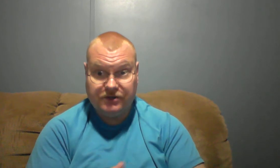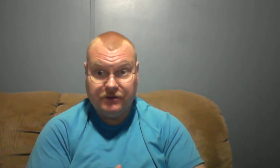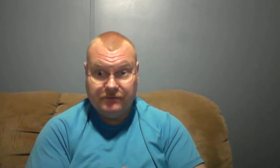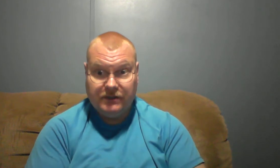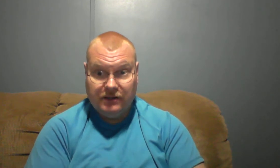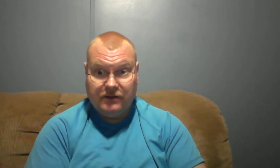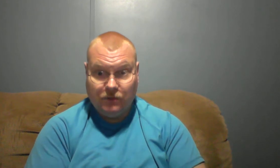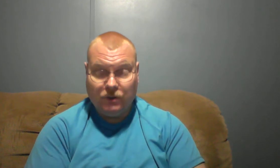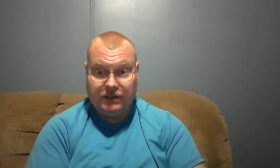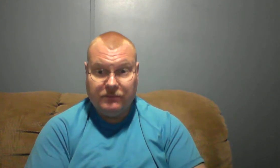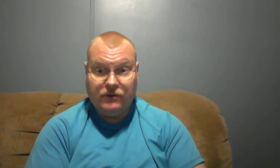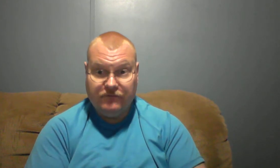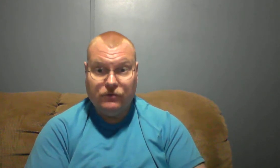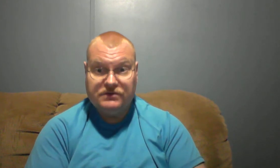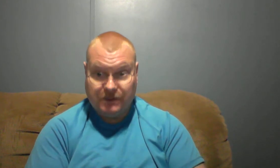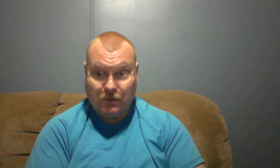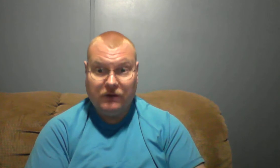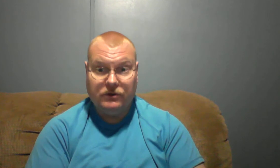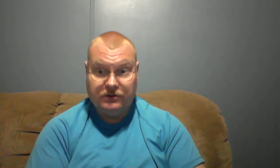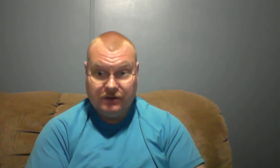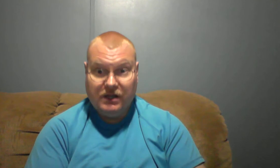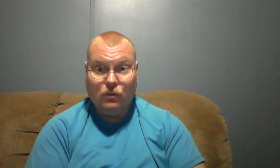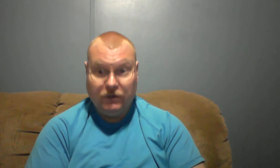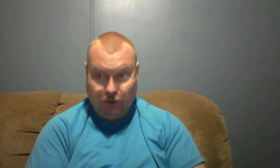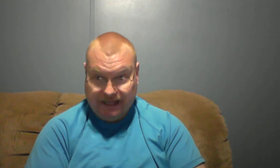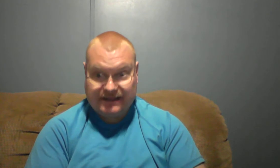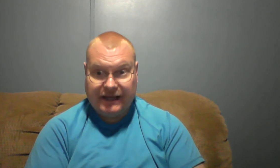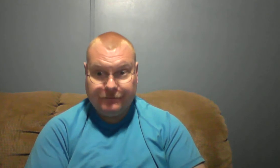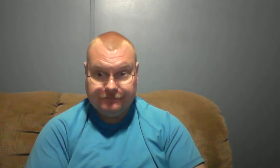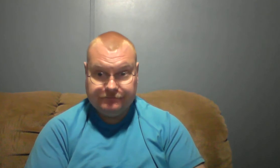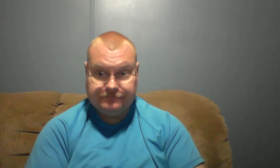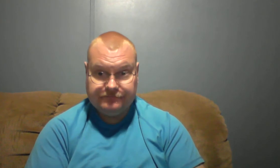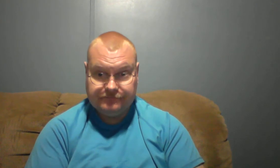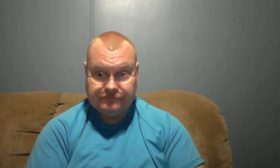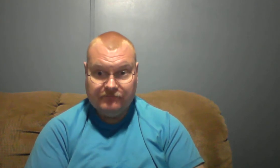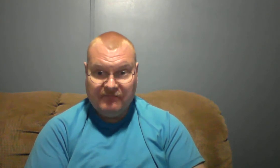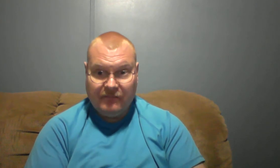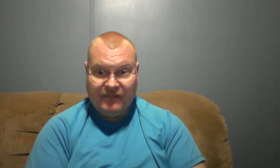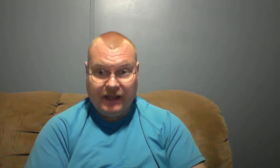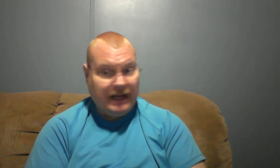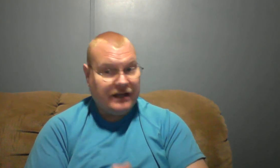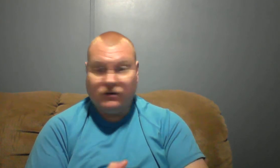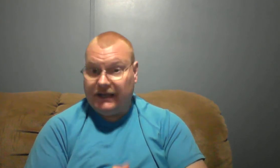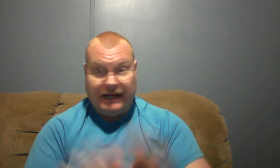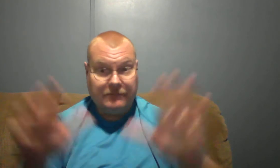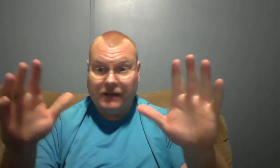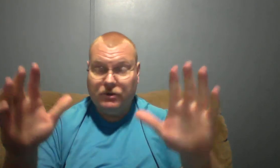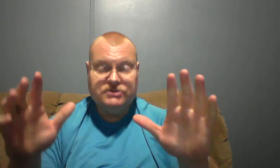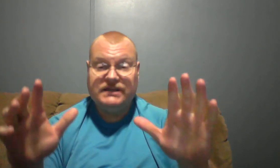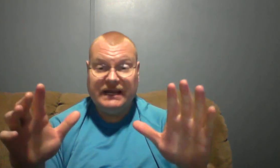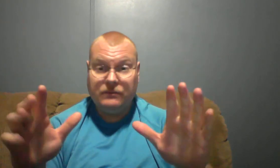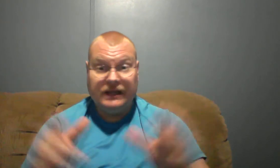you the Lord can move you somewhere where you'll get that and I'm not pushing any place